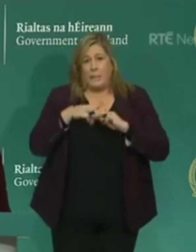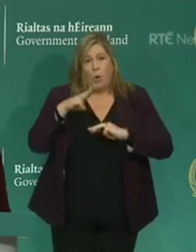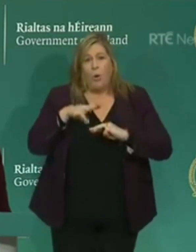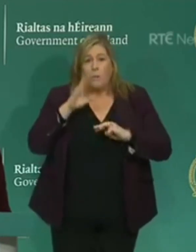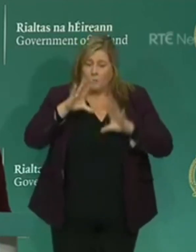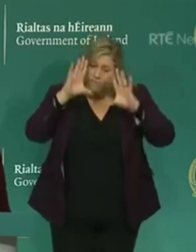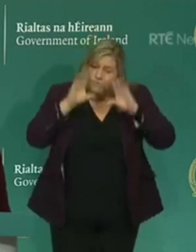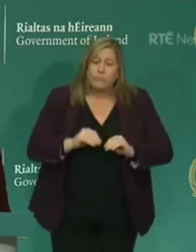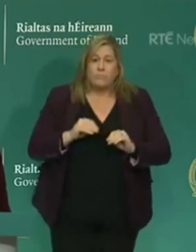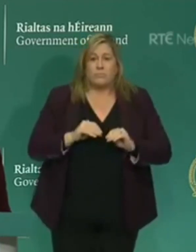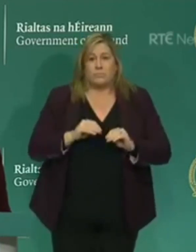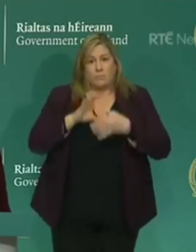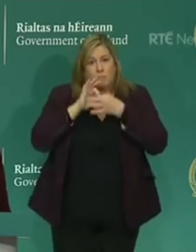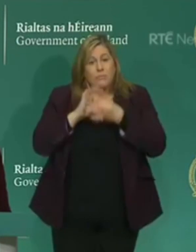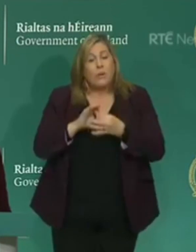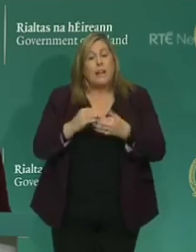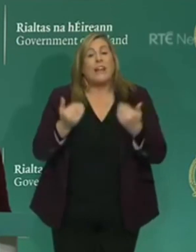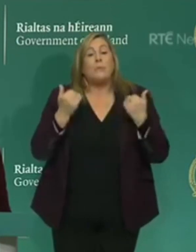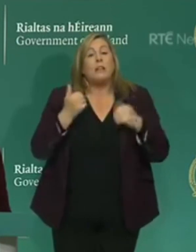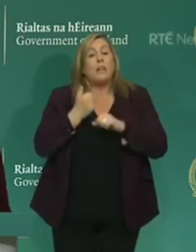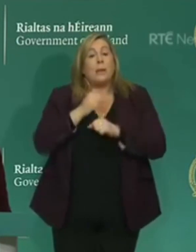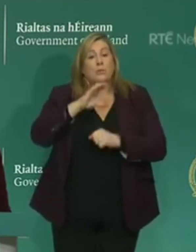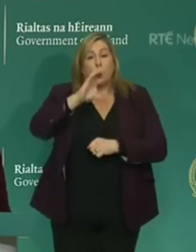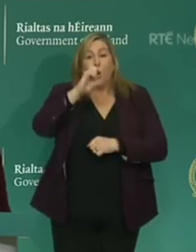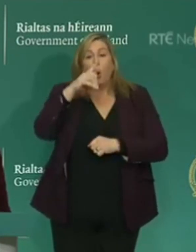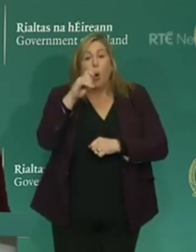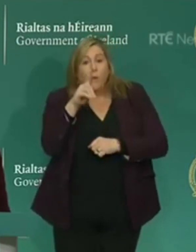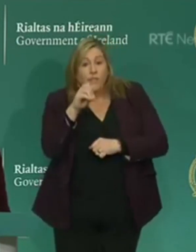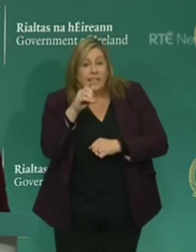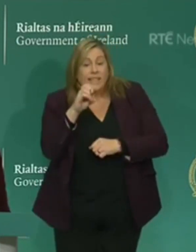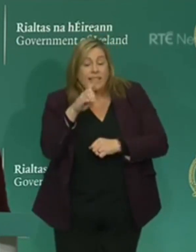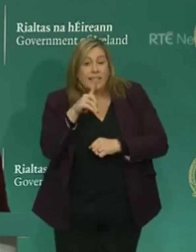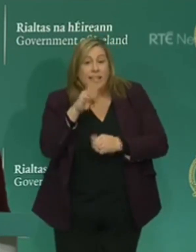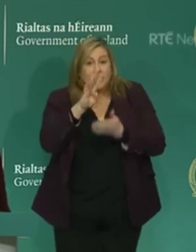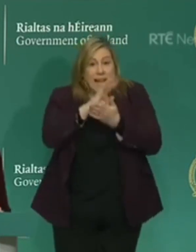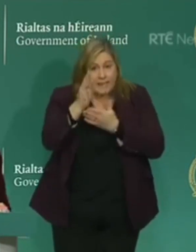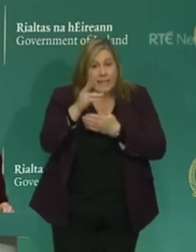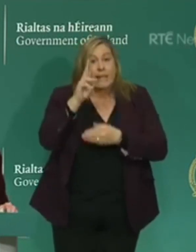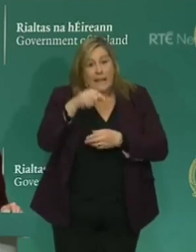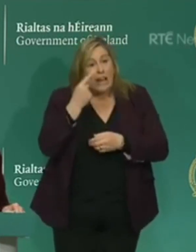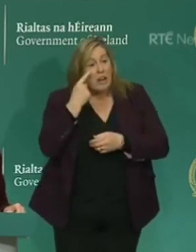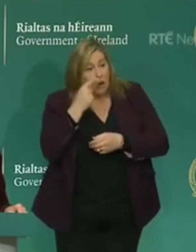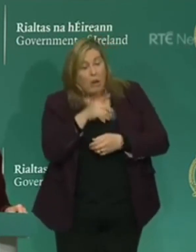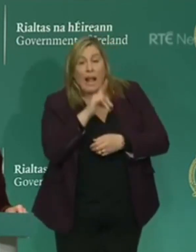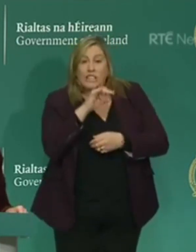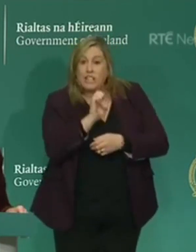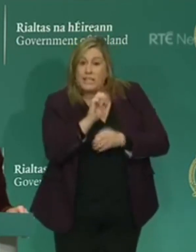about COVID-19 can be found from efficient sources such as the Health Service Executive.